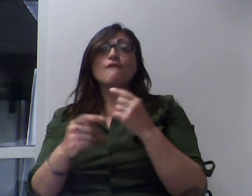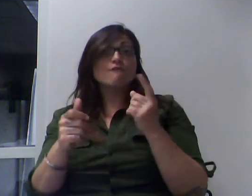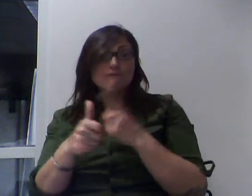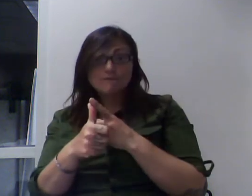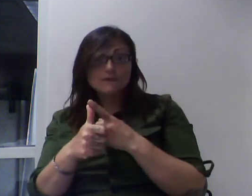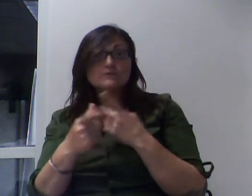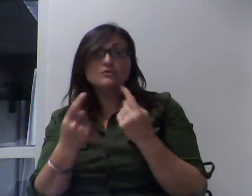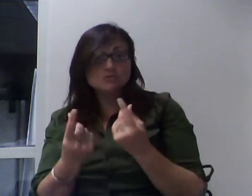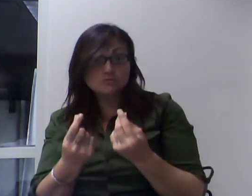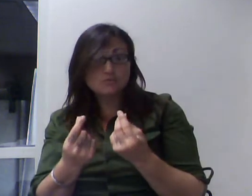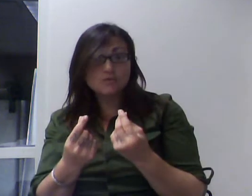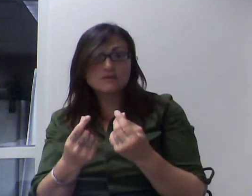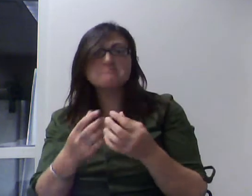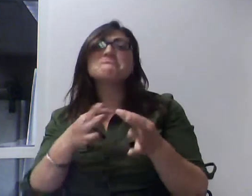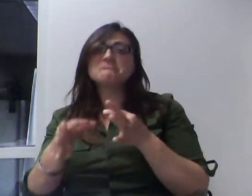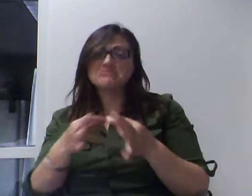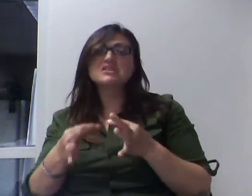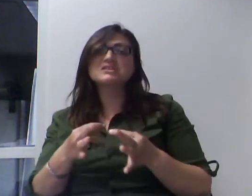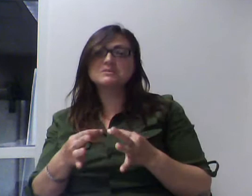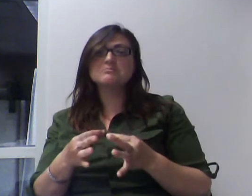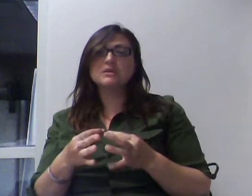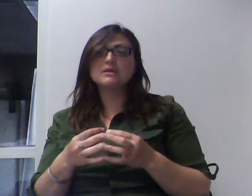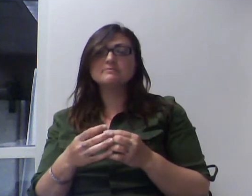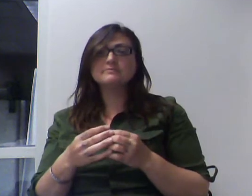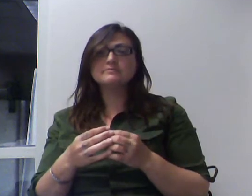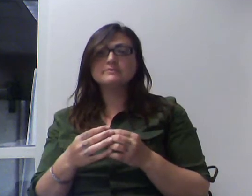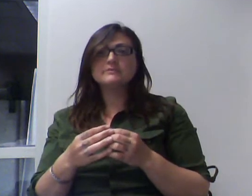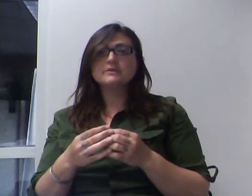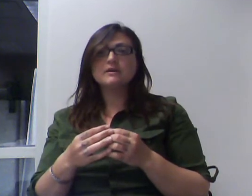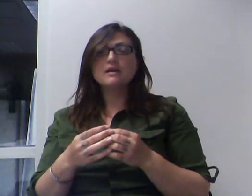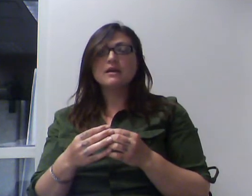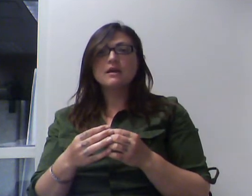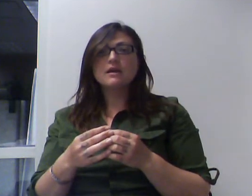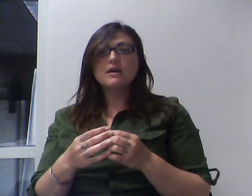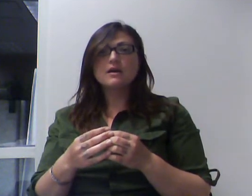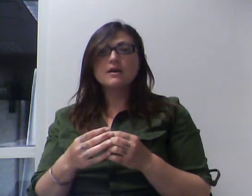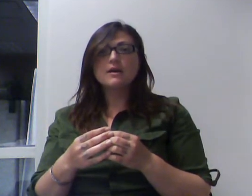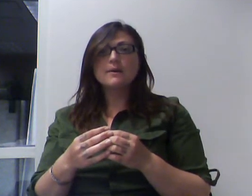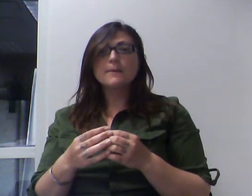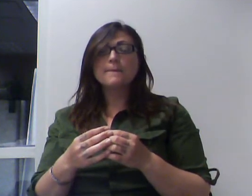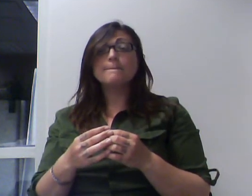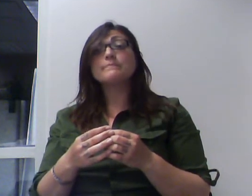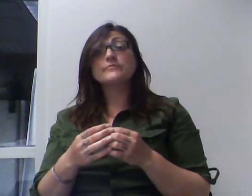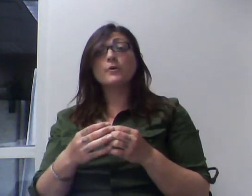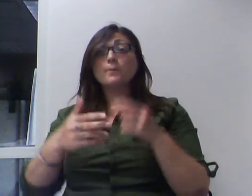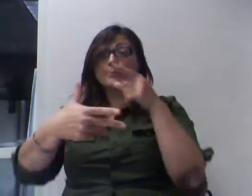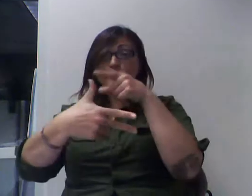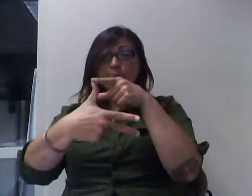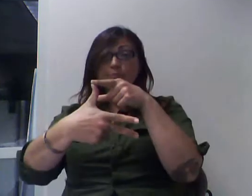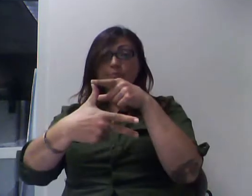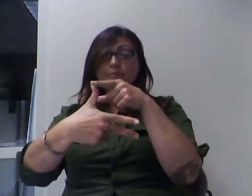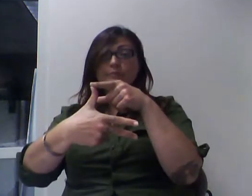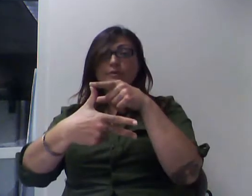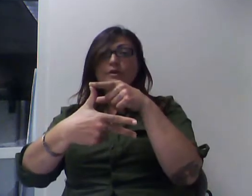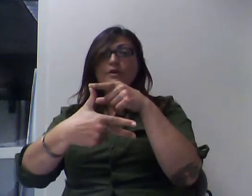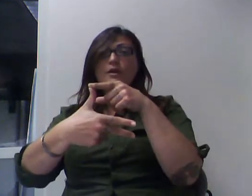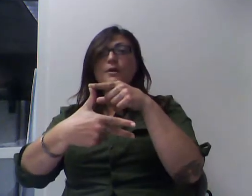words. First of all, if you look at the word perimeter and break it into two parts, you have the